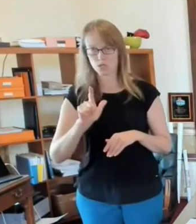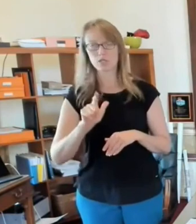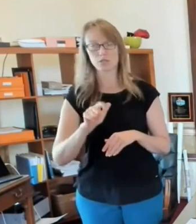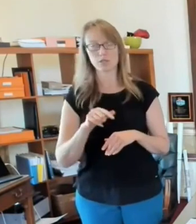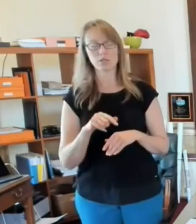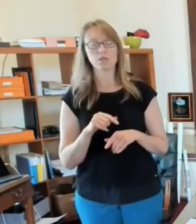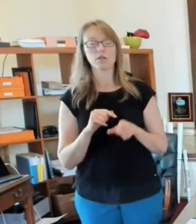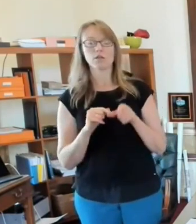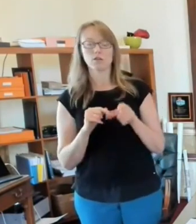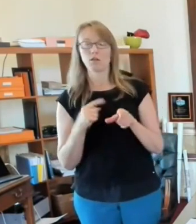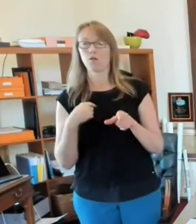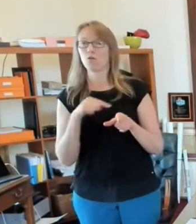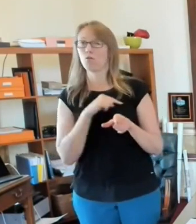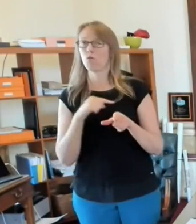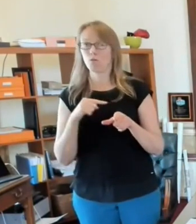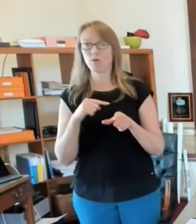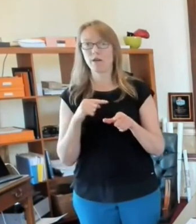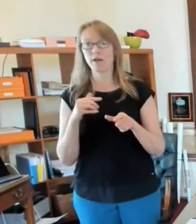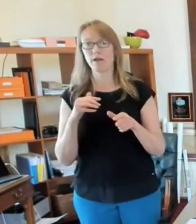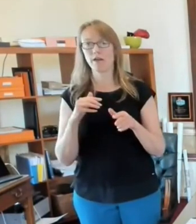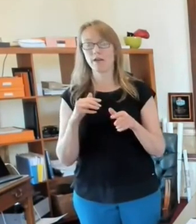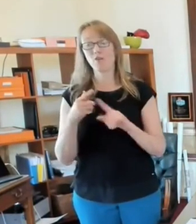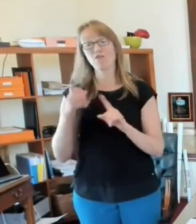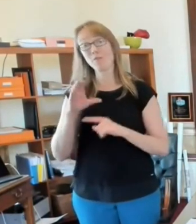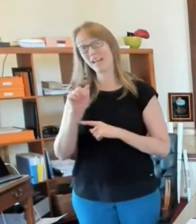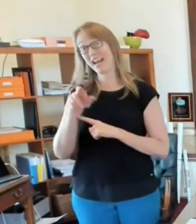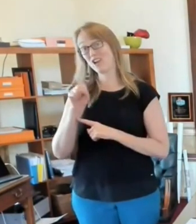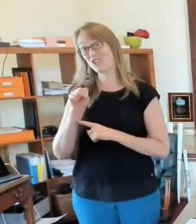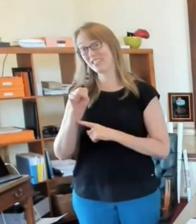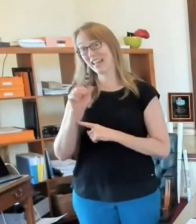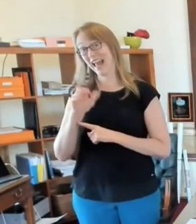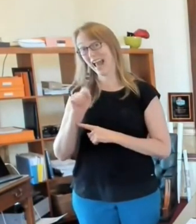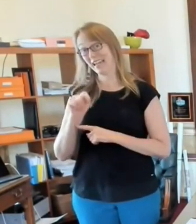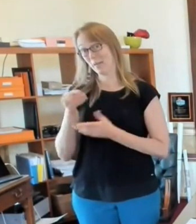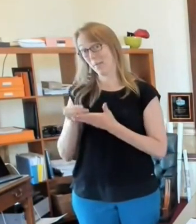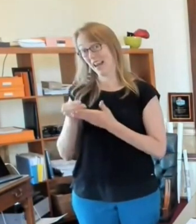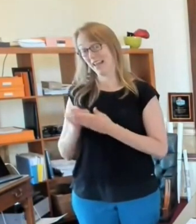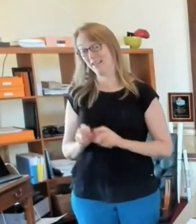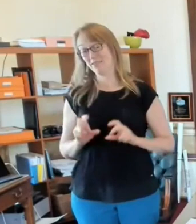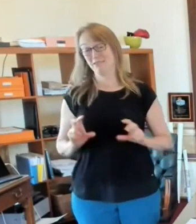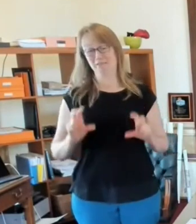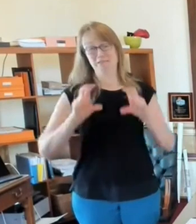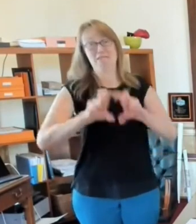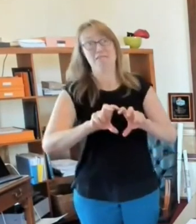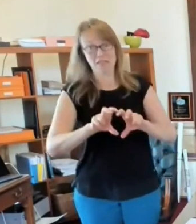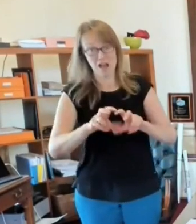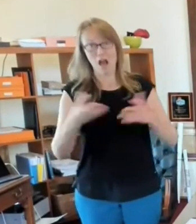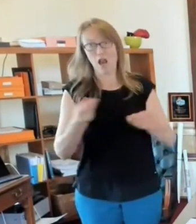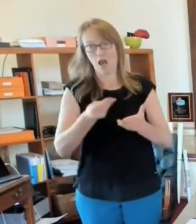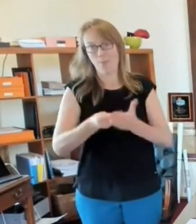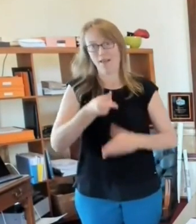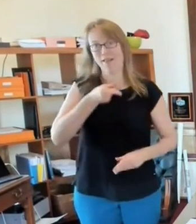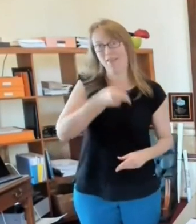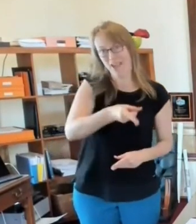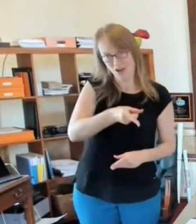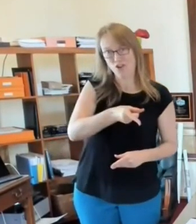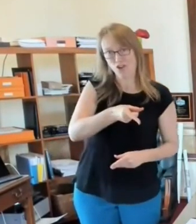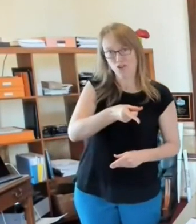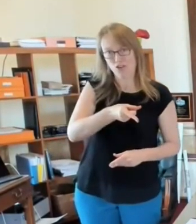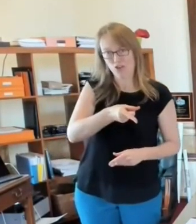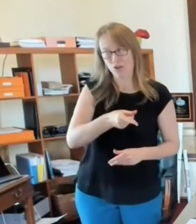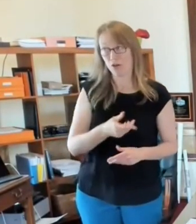Louis with $3 million out of our CARES Act funding, which is considerably more than the